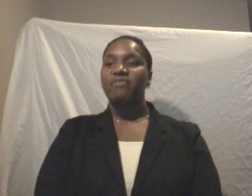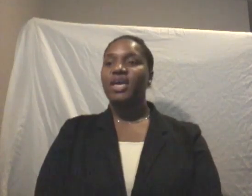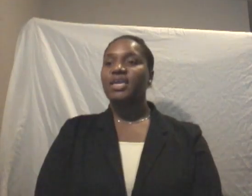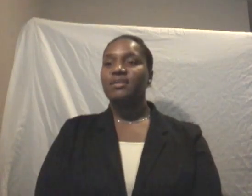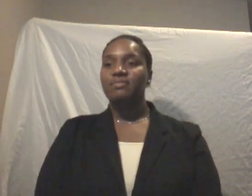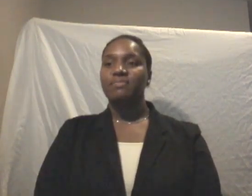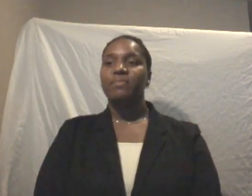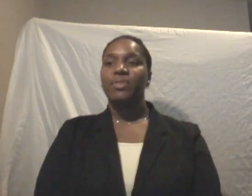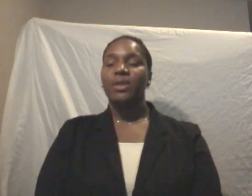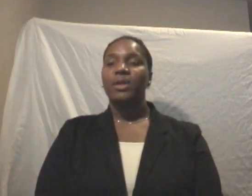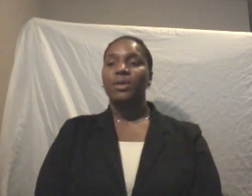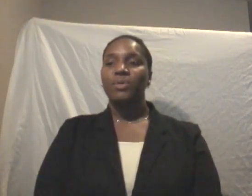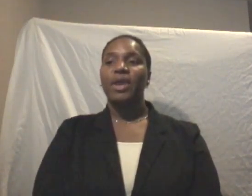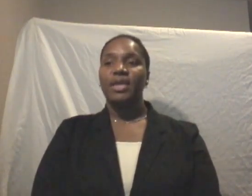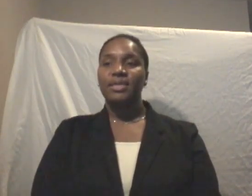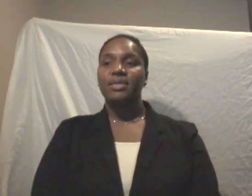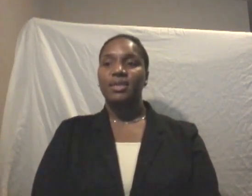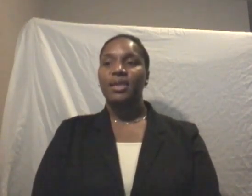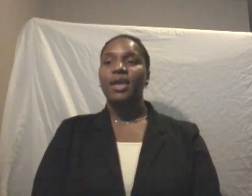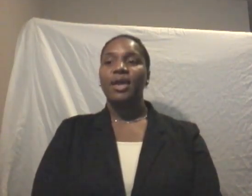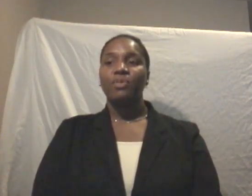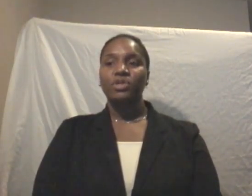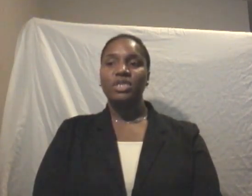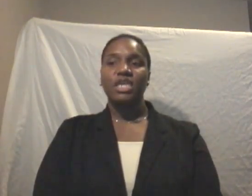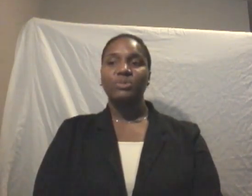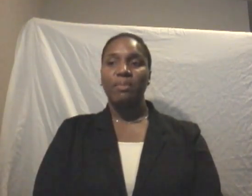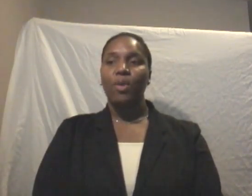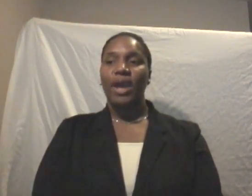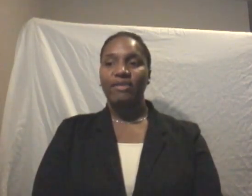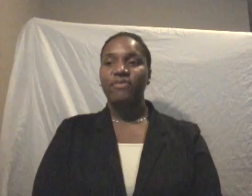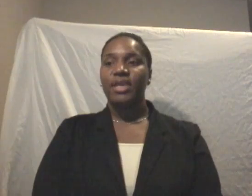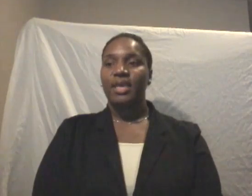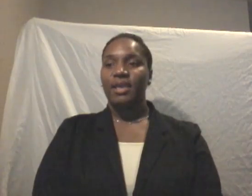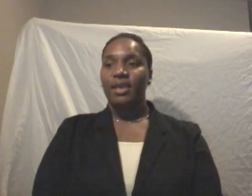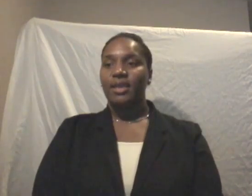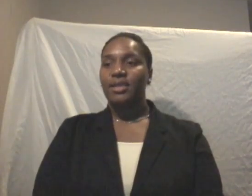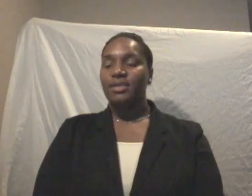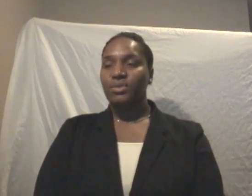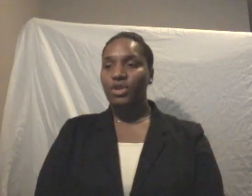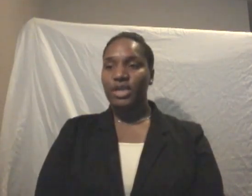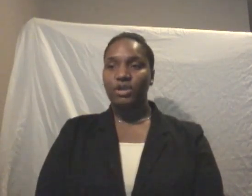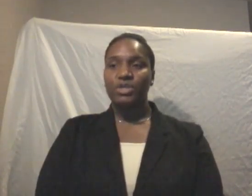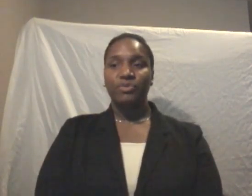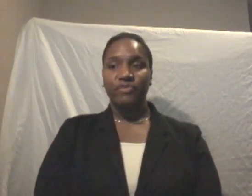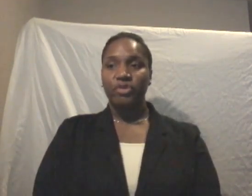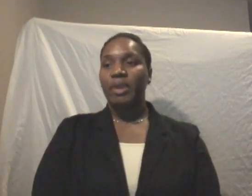Fine. Great. I'm going to discuss with my wife and her and I are going to review the